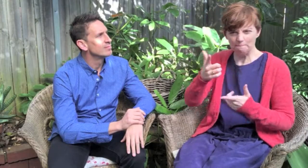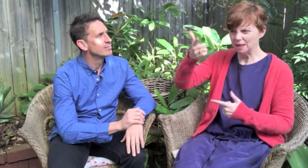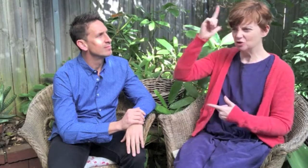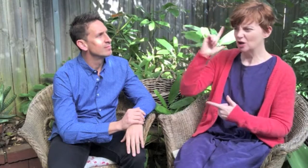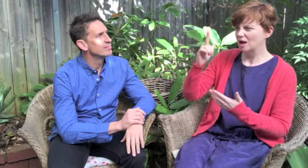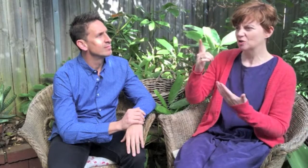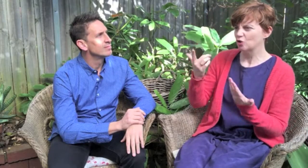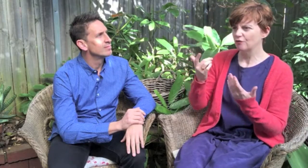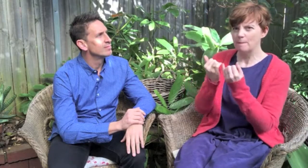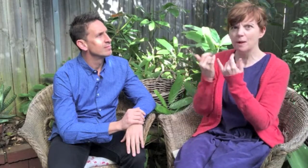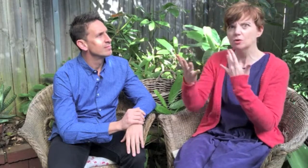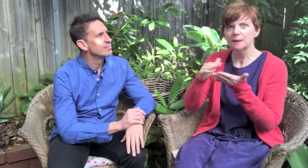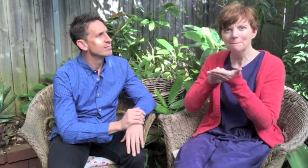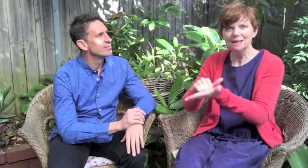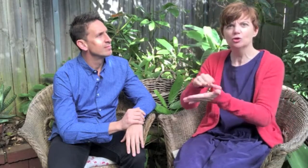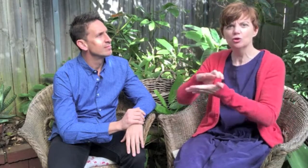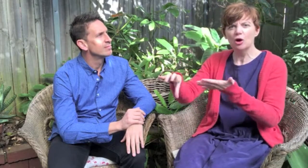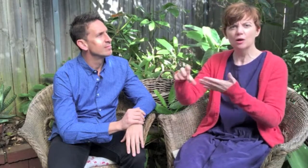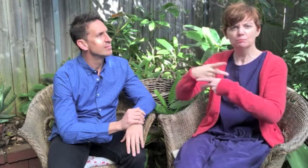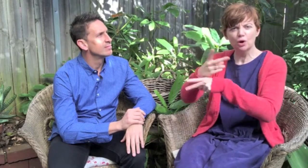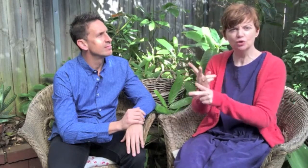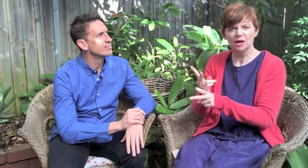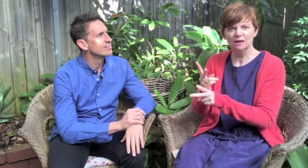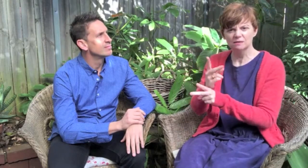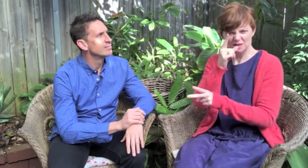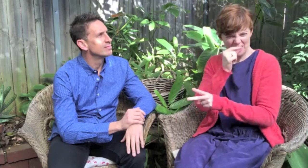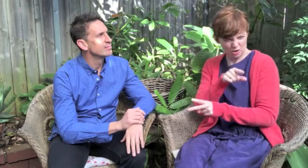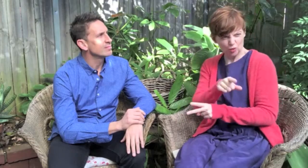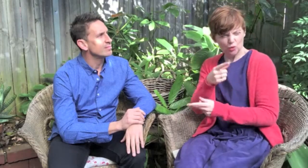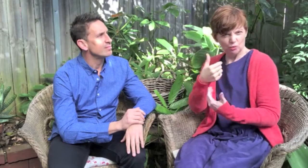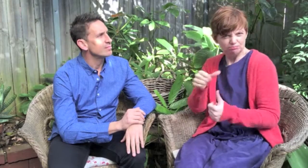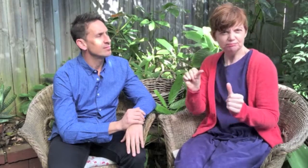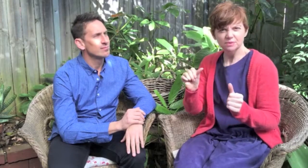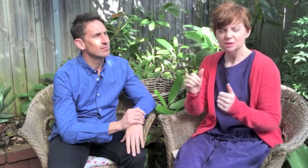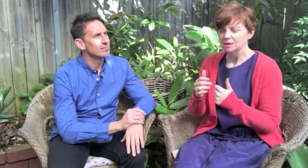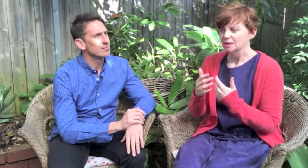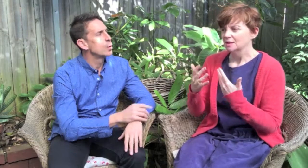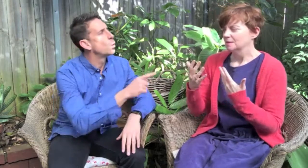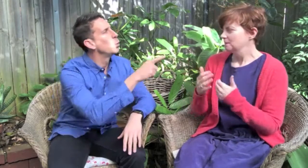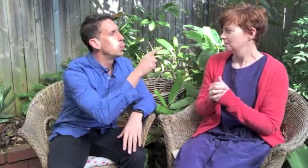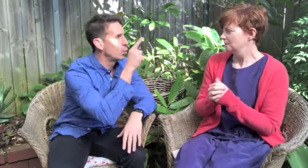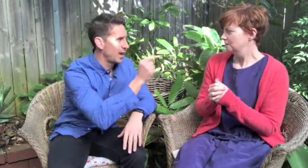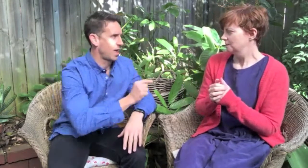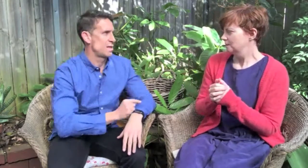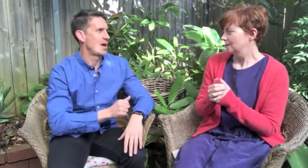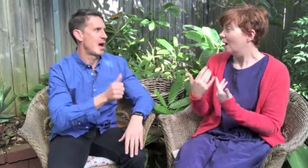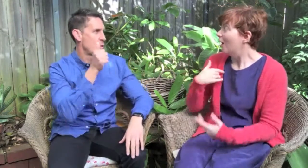if you can be, you know, in charge of a multi-million dollar production and be successful. Oh, you can.